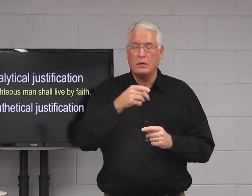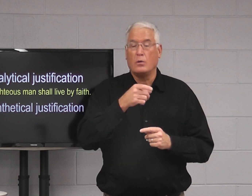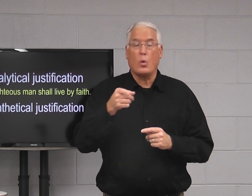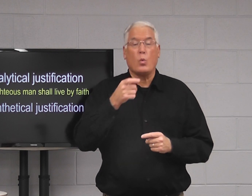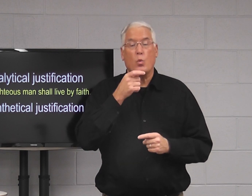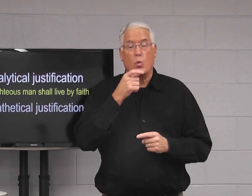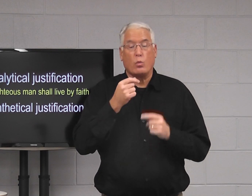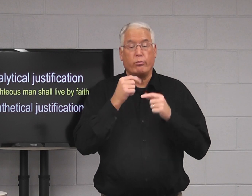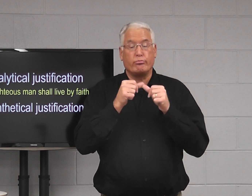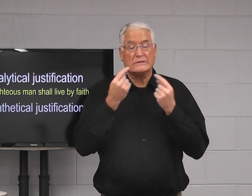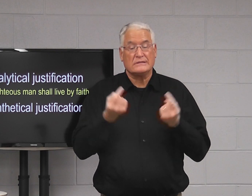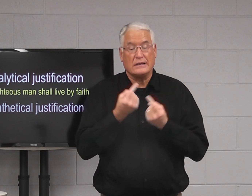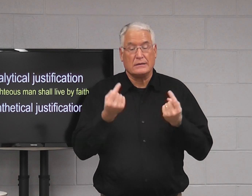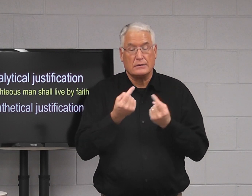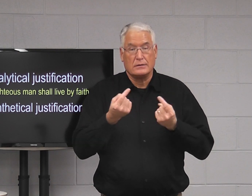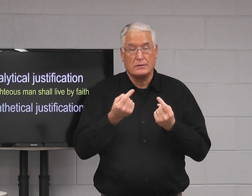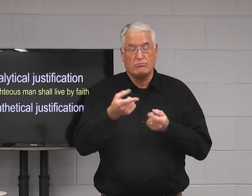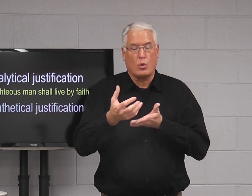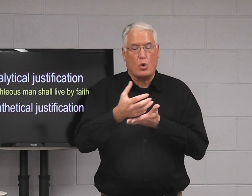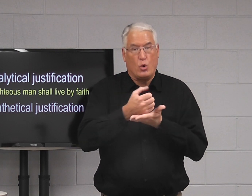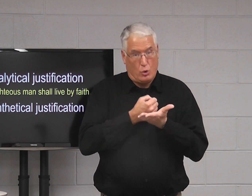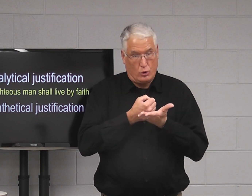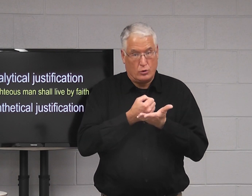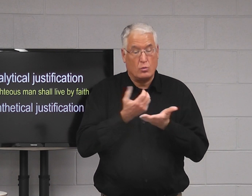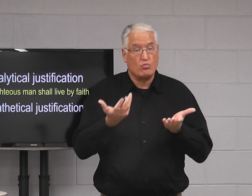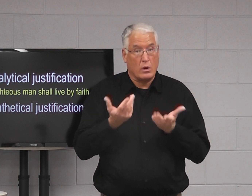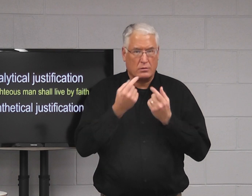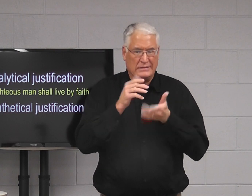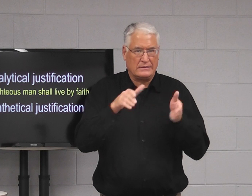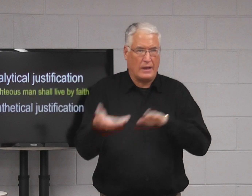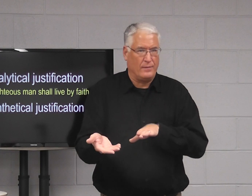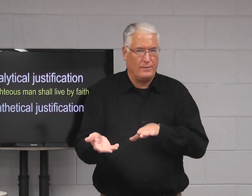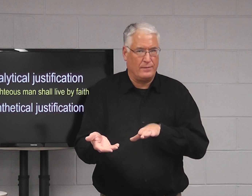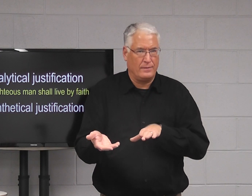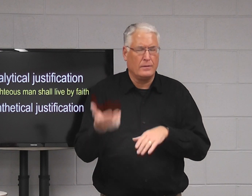it says, those who sin deserve what? Death.